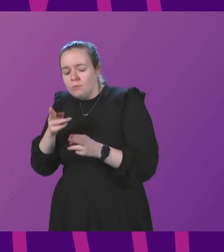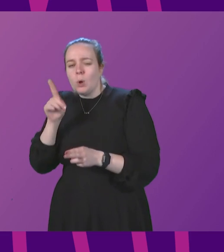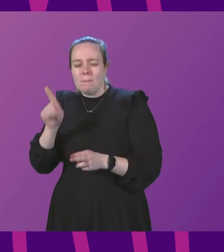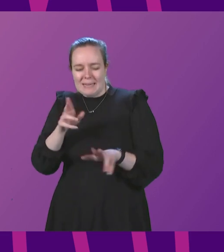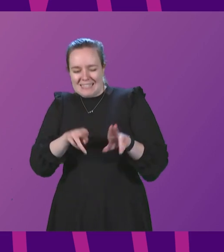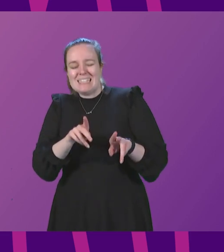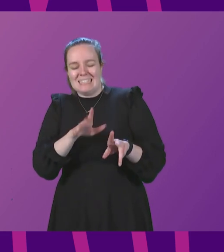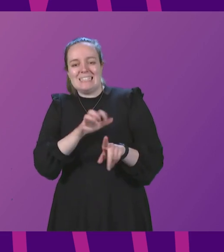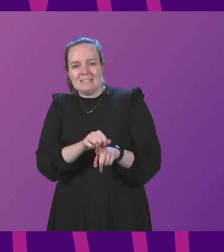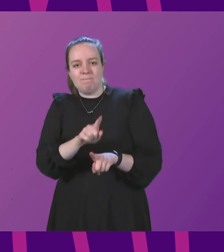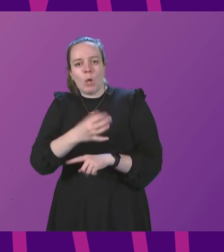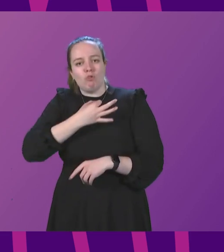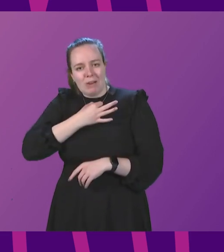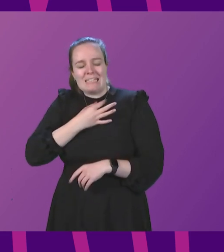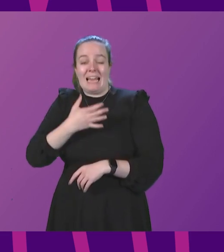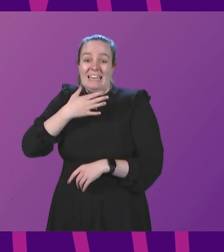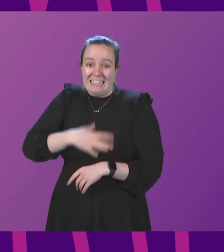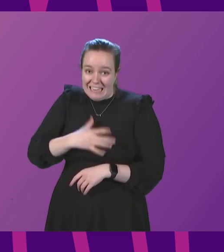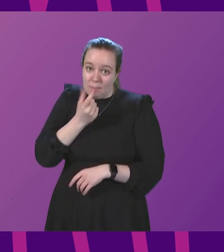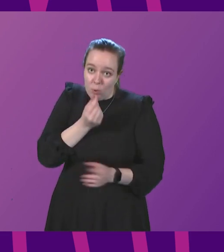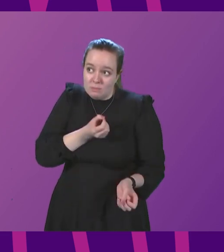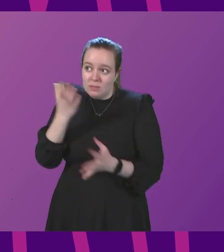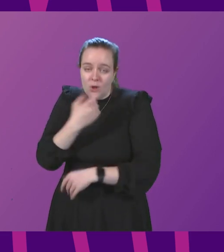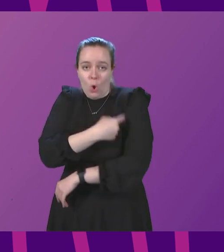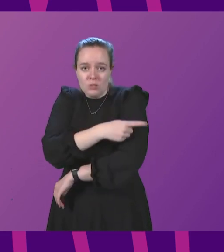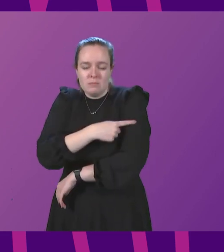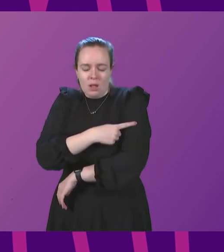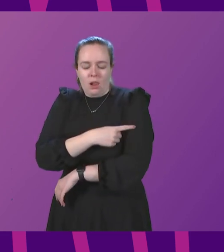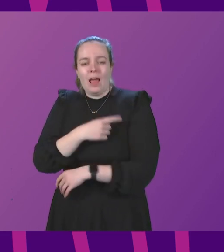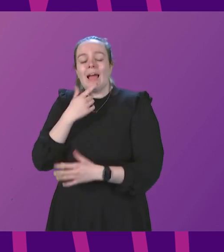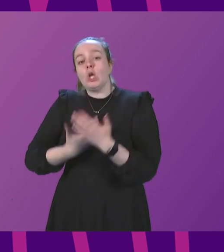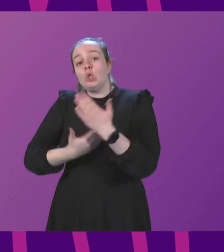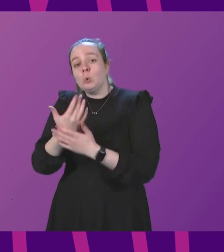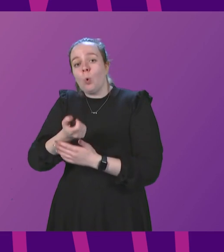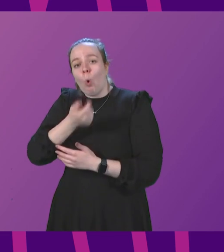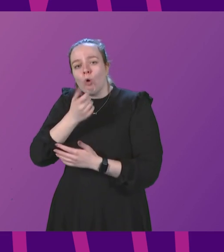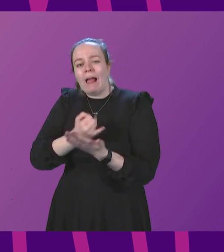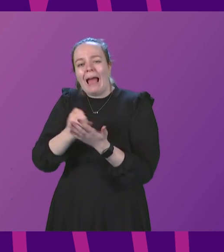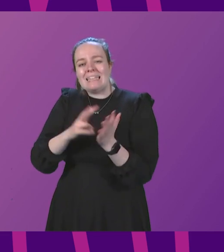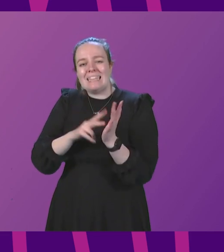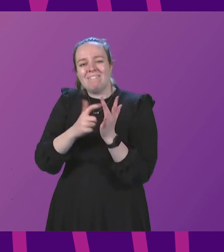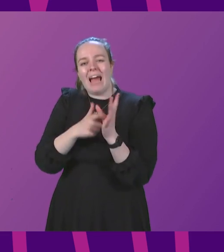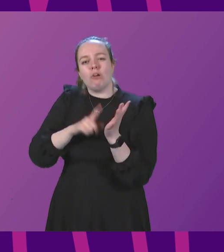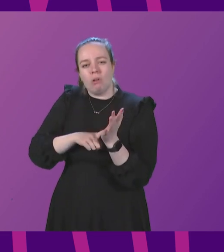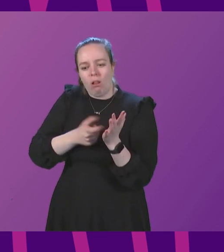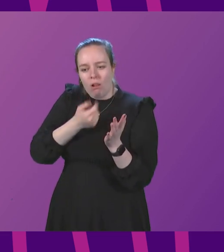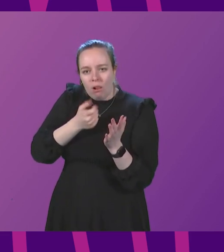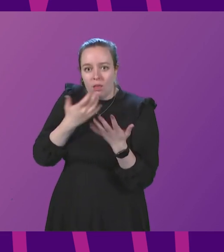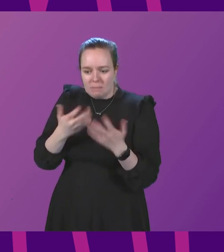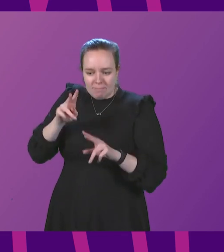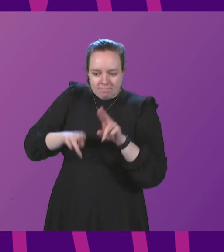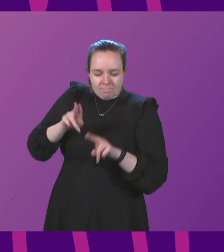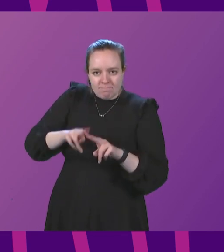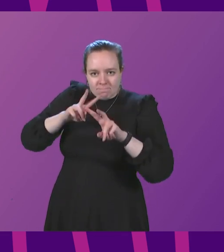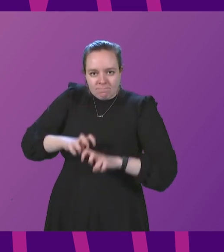as being at greatest risk of needing hospital treatment. New oral antiviral treatments are currently being evaluated through